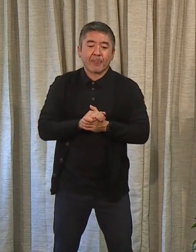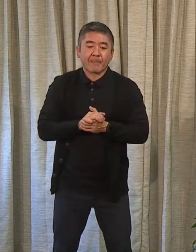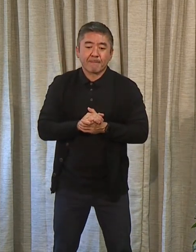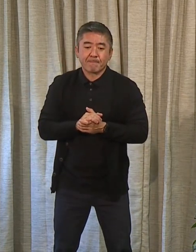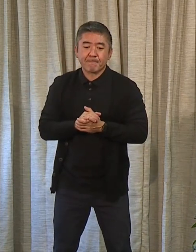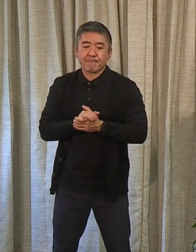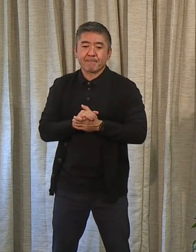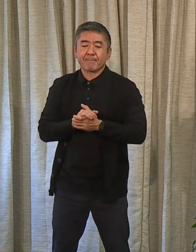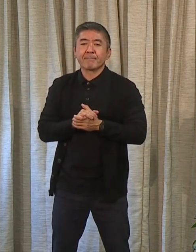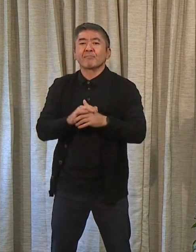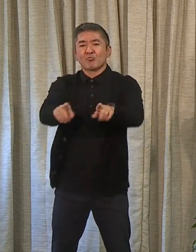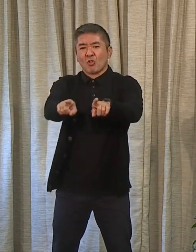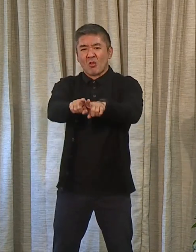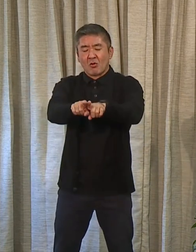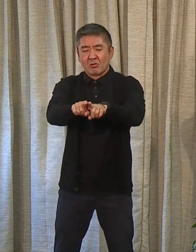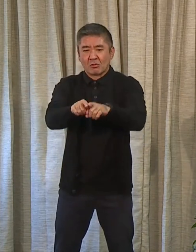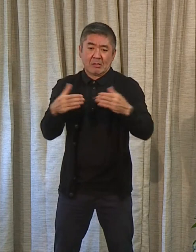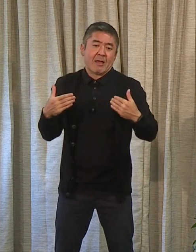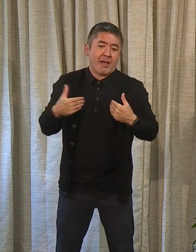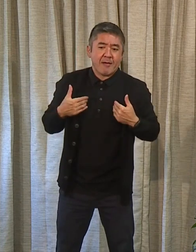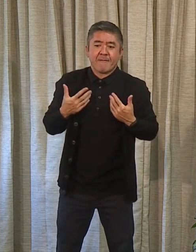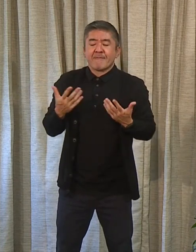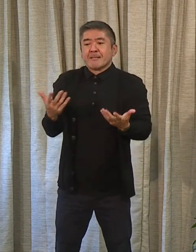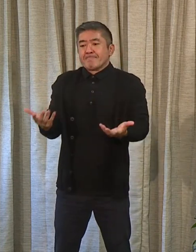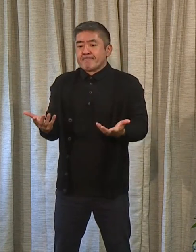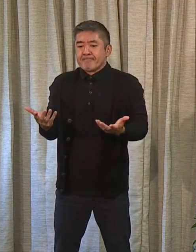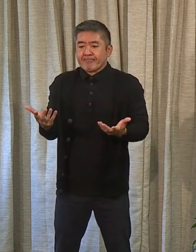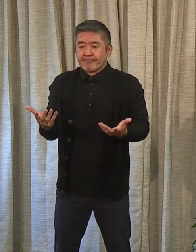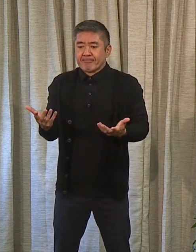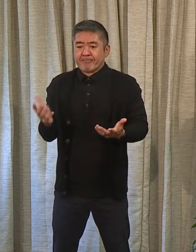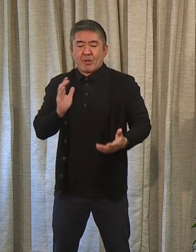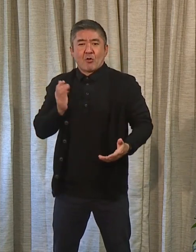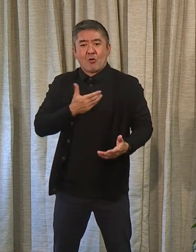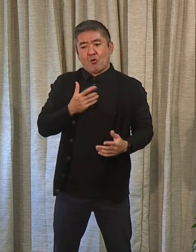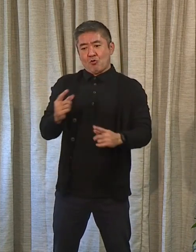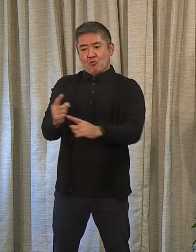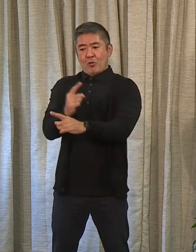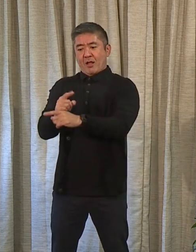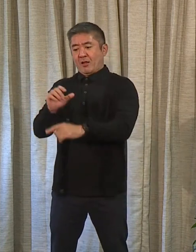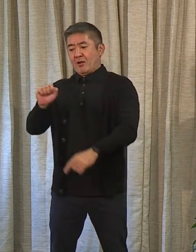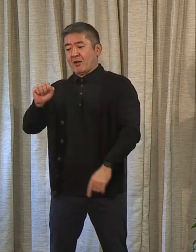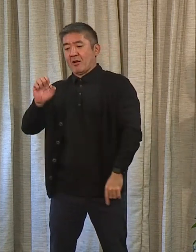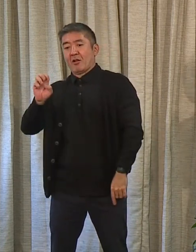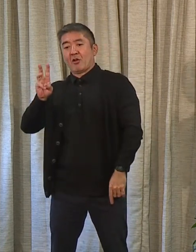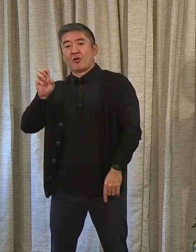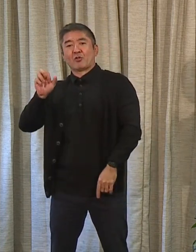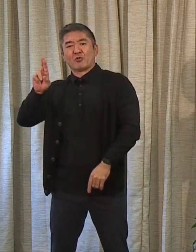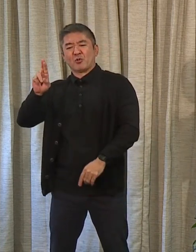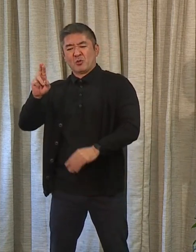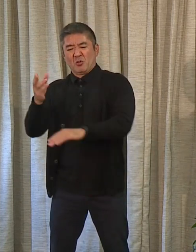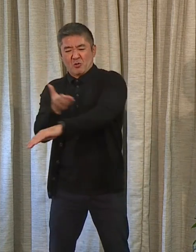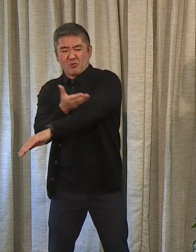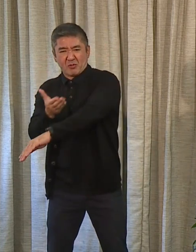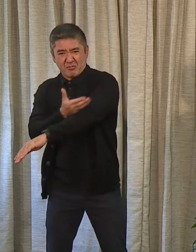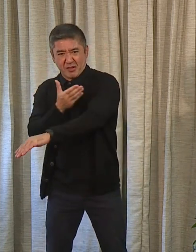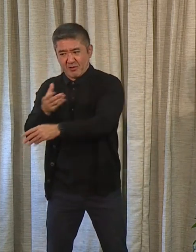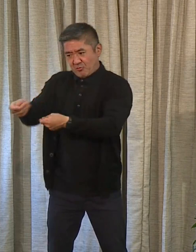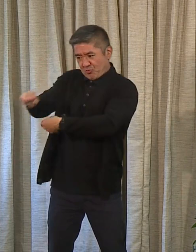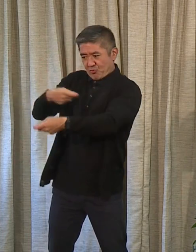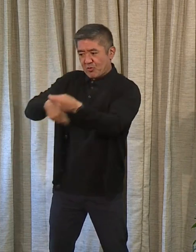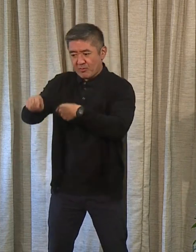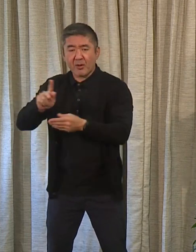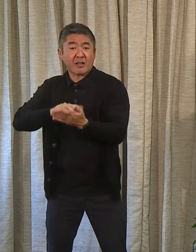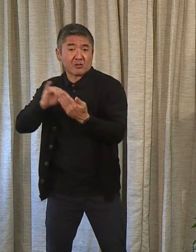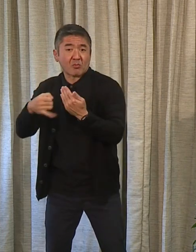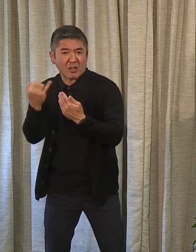And we also have just our regular sewer repair and replacement projects that are